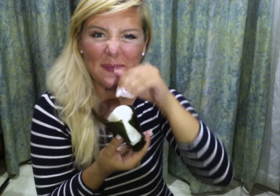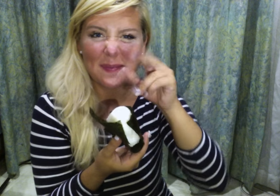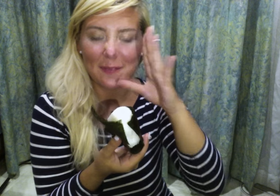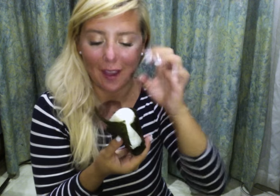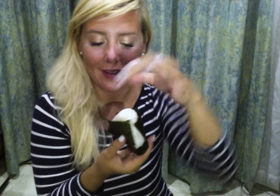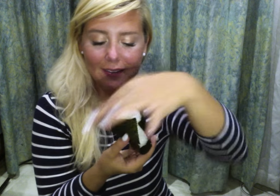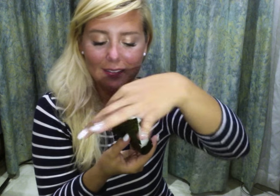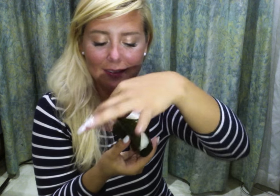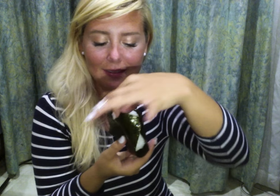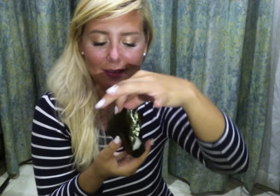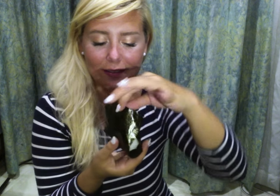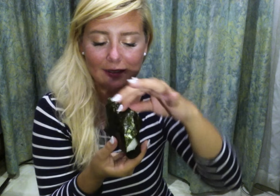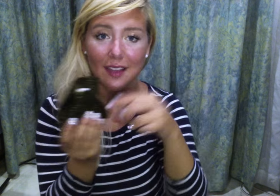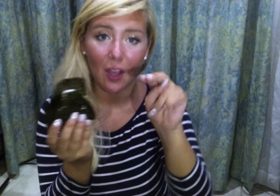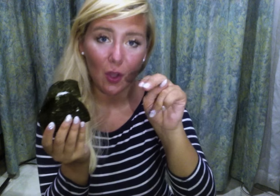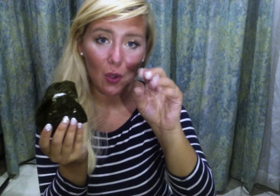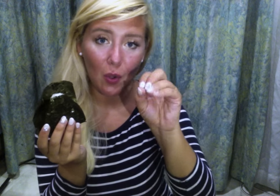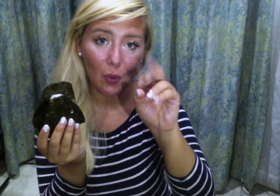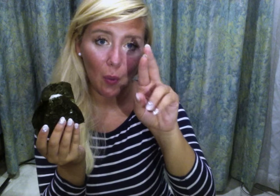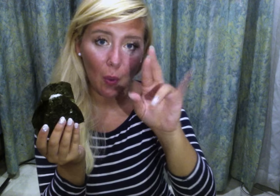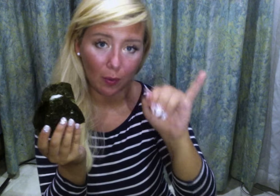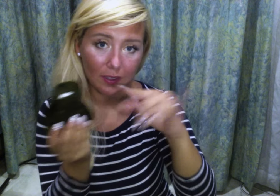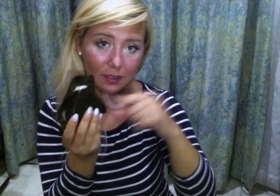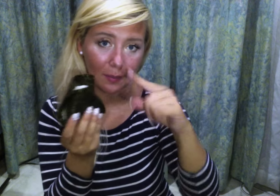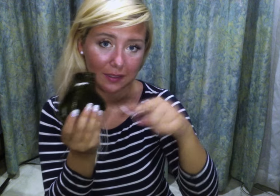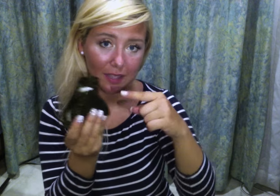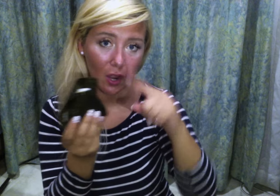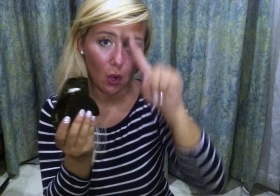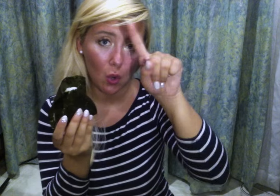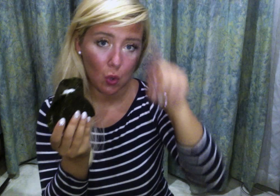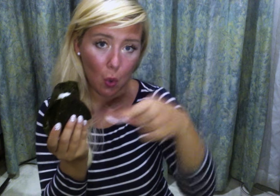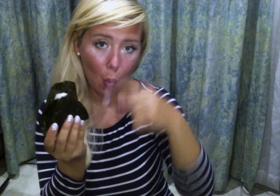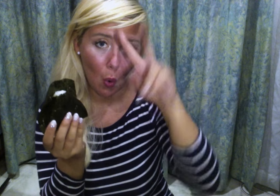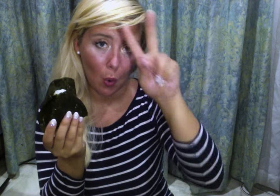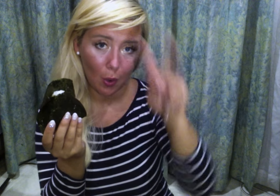So that's the rice pretty jam packed inside. And then it's wrapped with Nori.